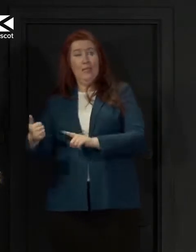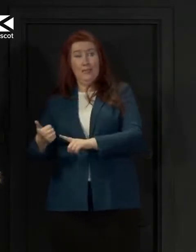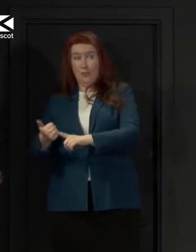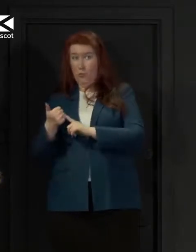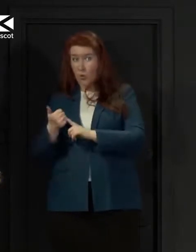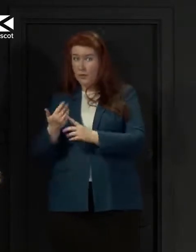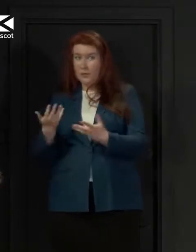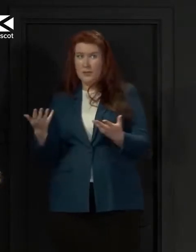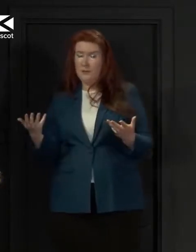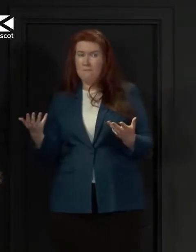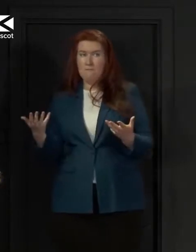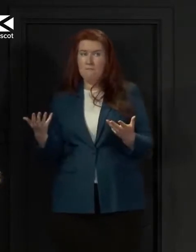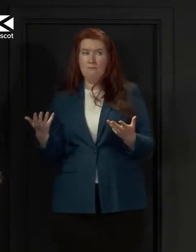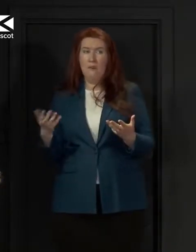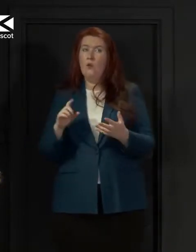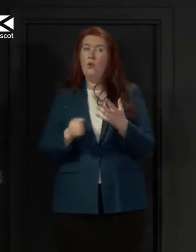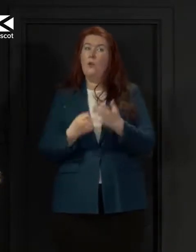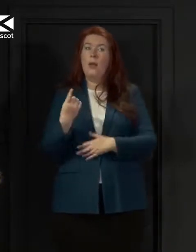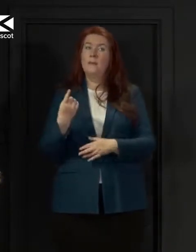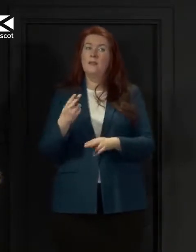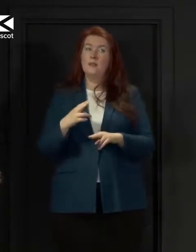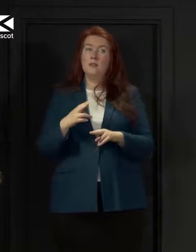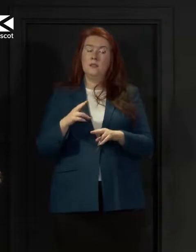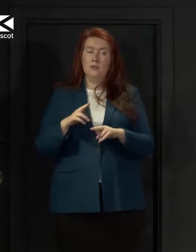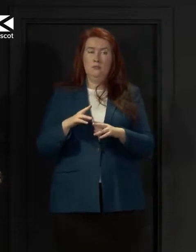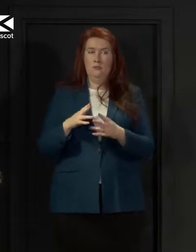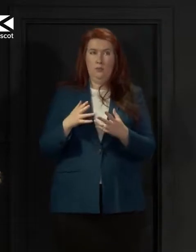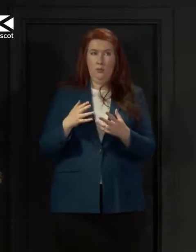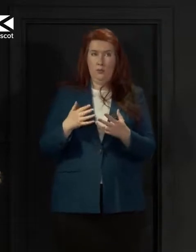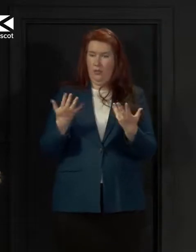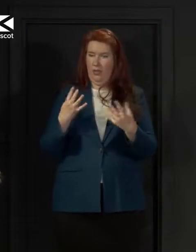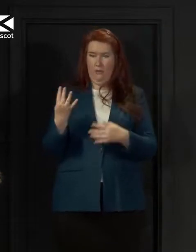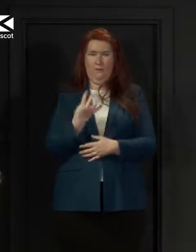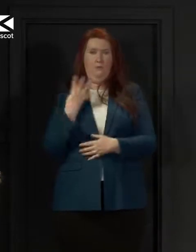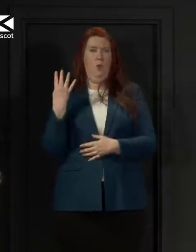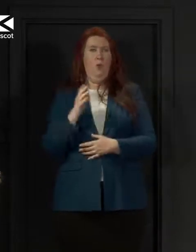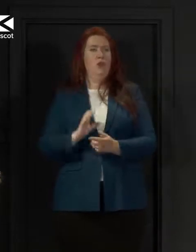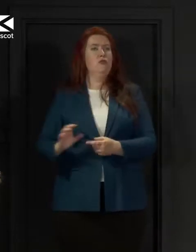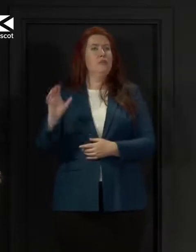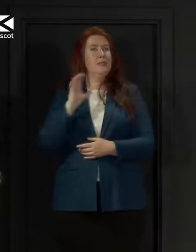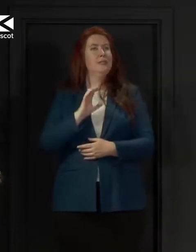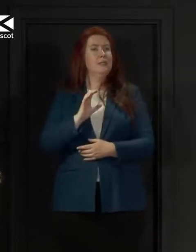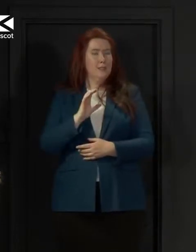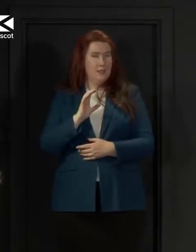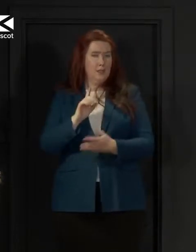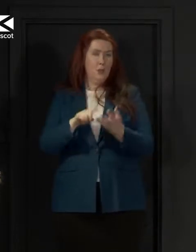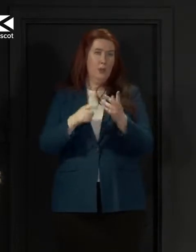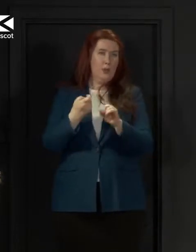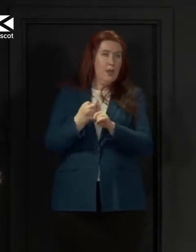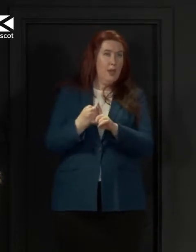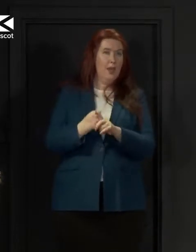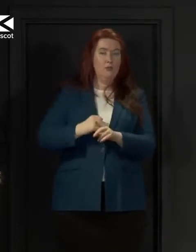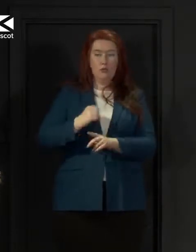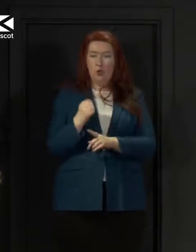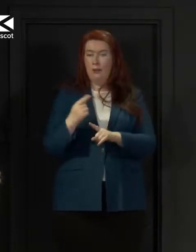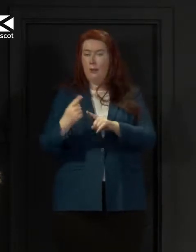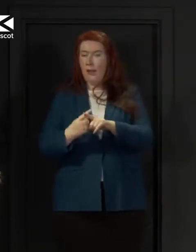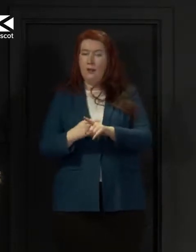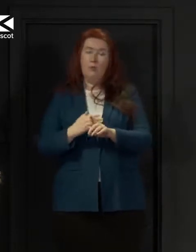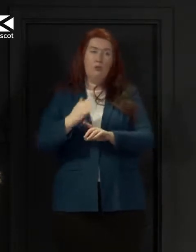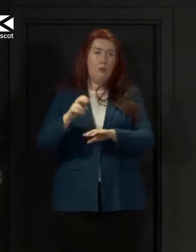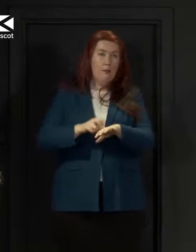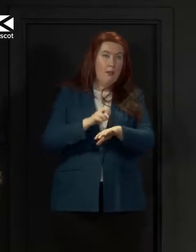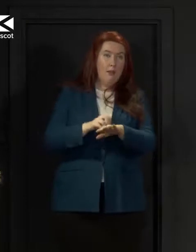for what happens between any of the four nations of the United Kingdom but we would